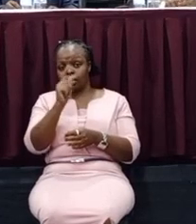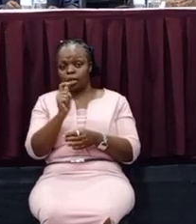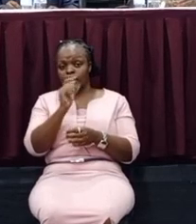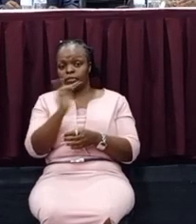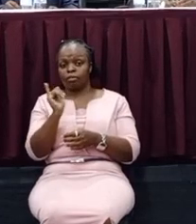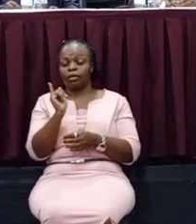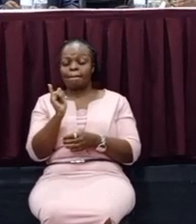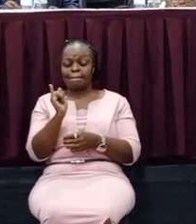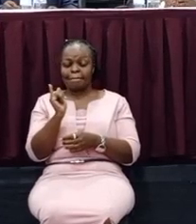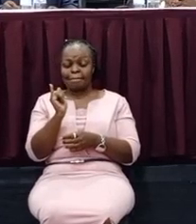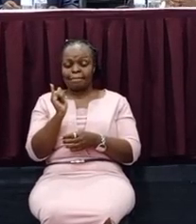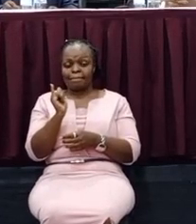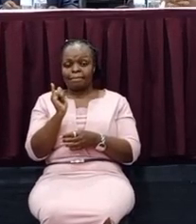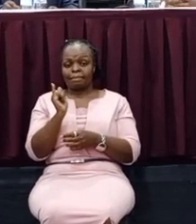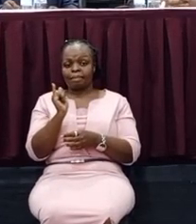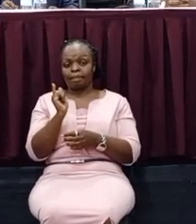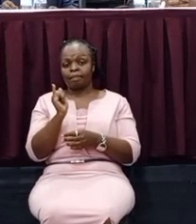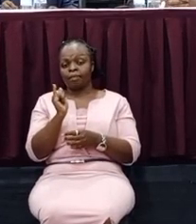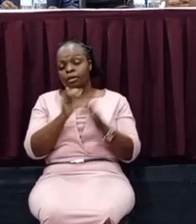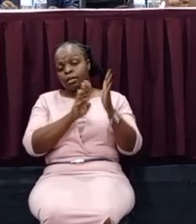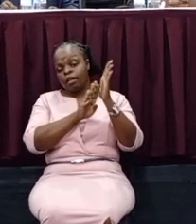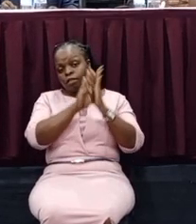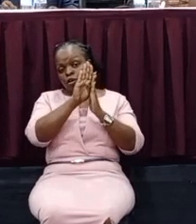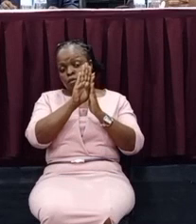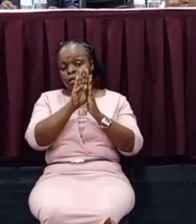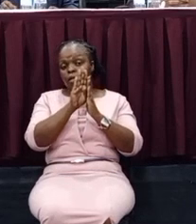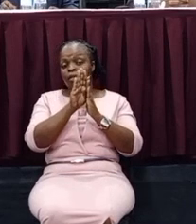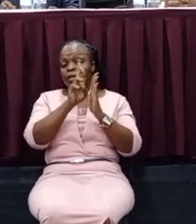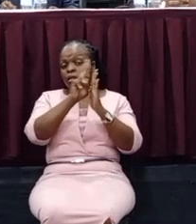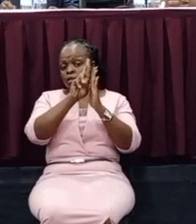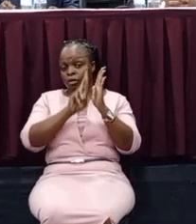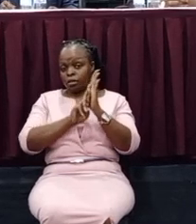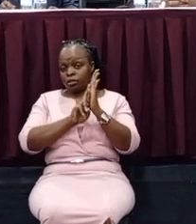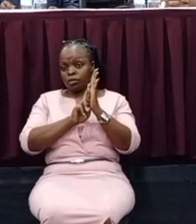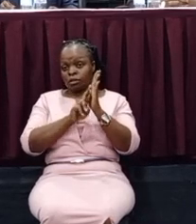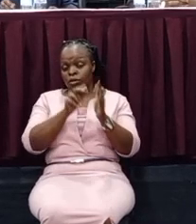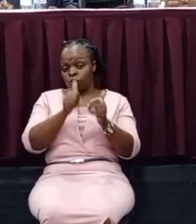developing regulations which will give effect to the